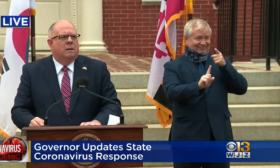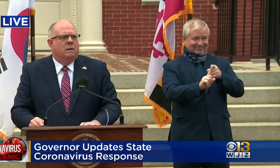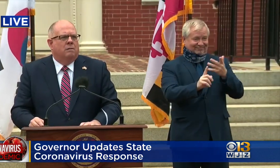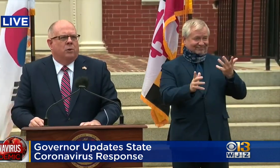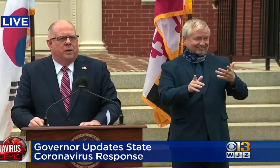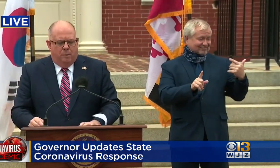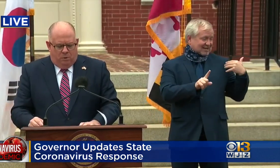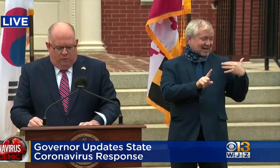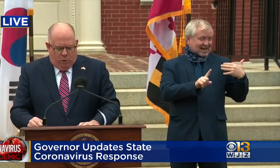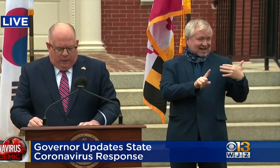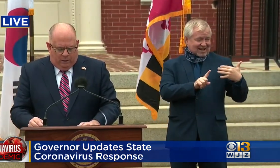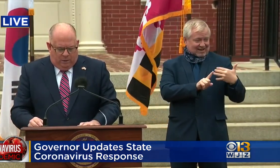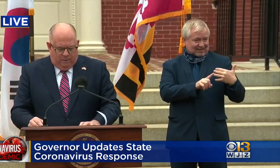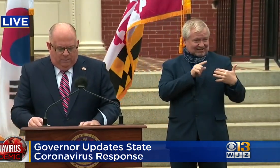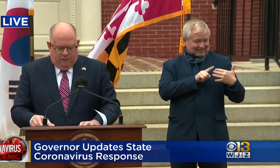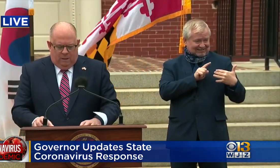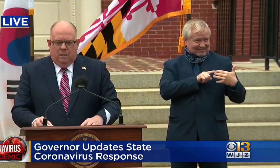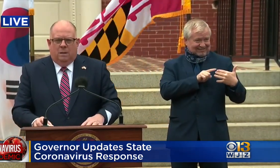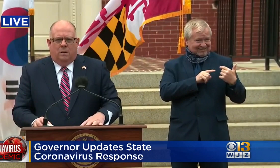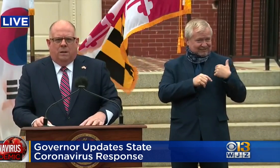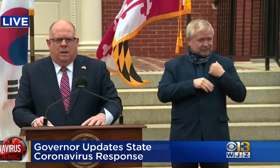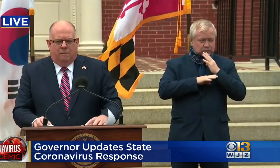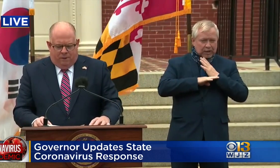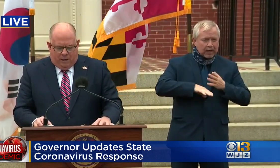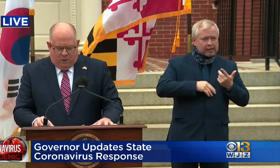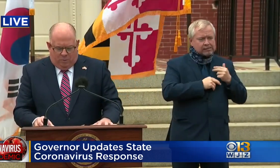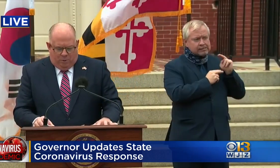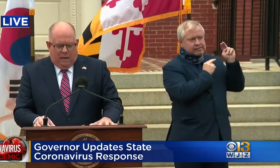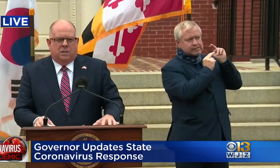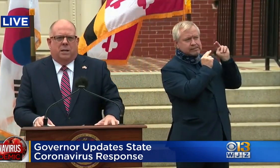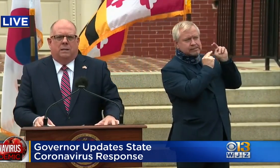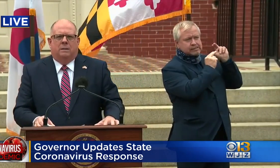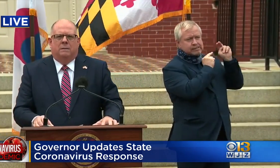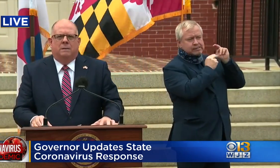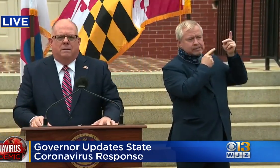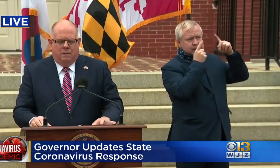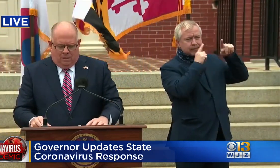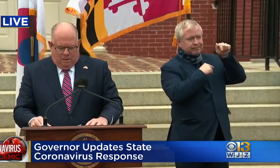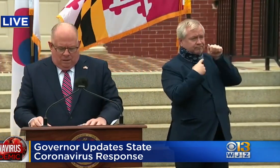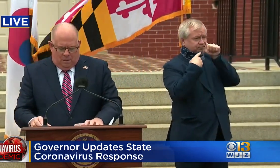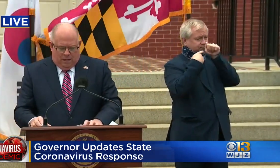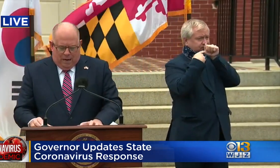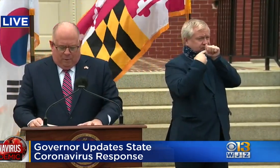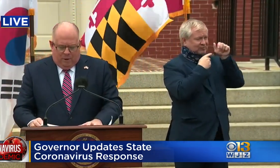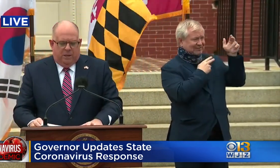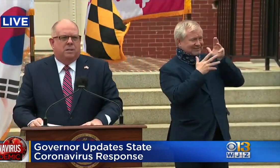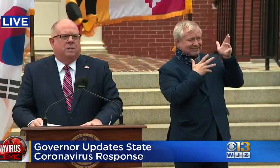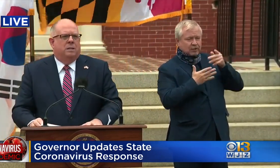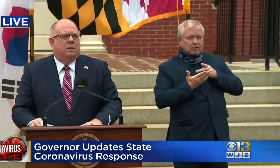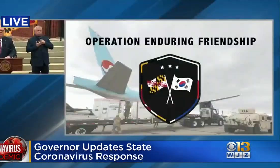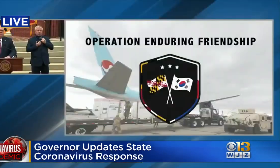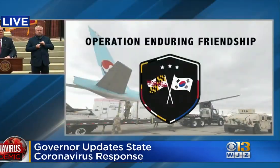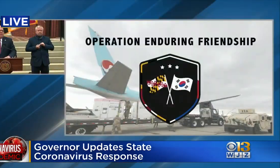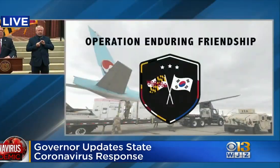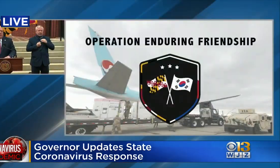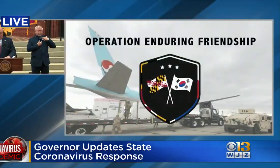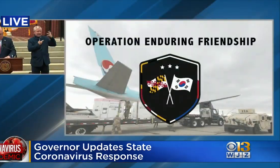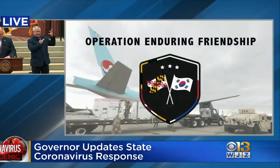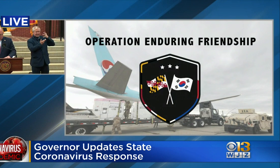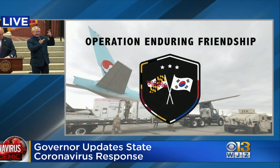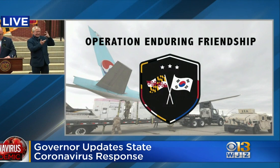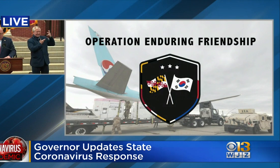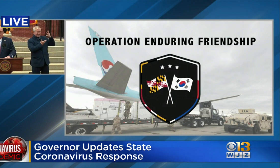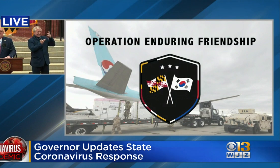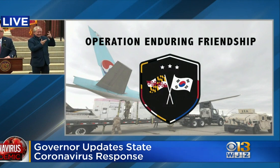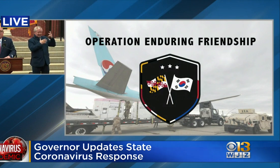for a number of weeks on a confidential project called Operation Enduring